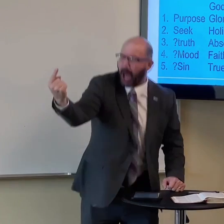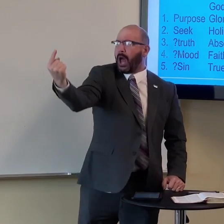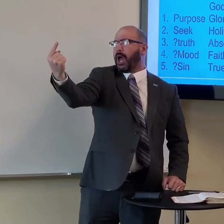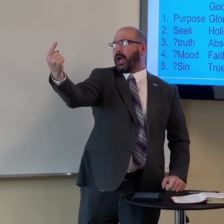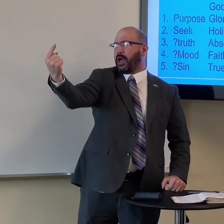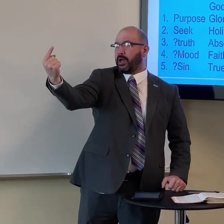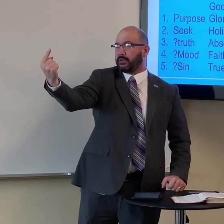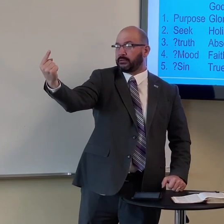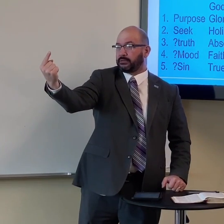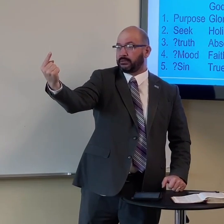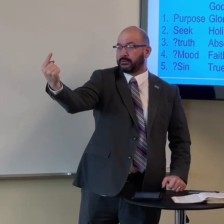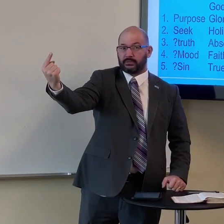Look out for number one.